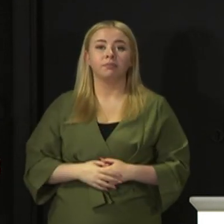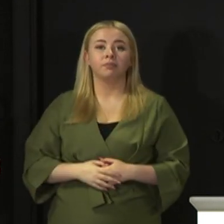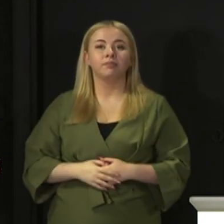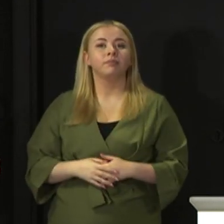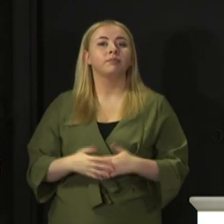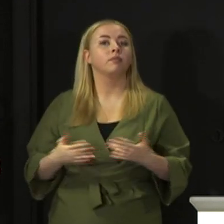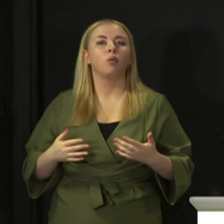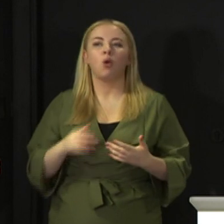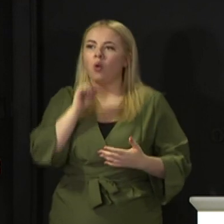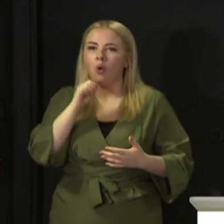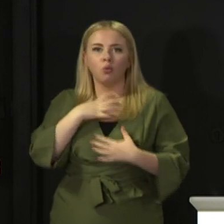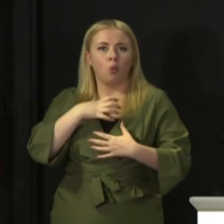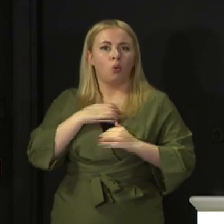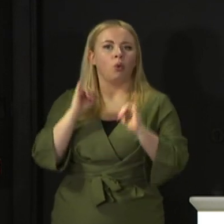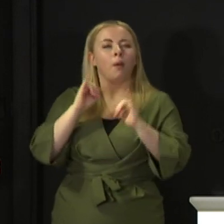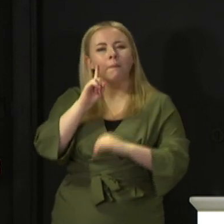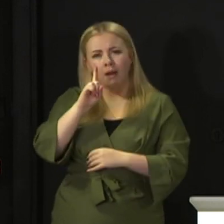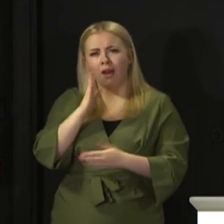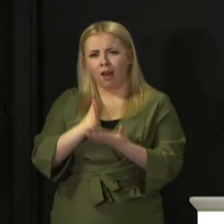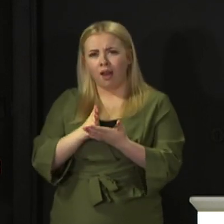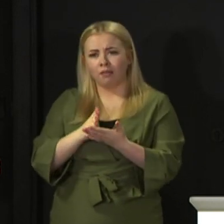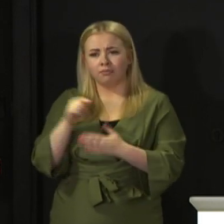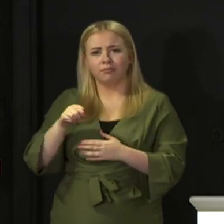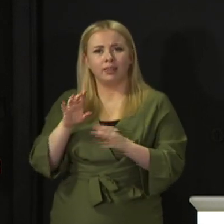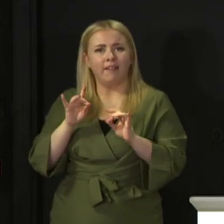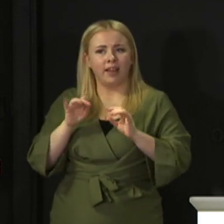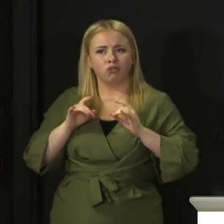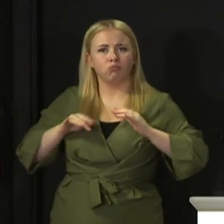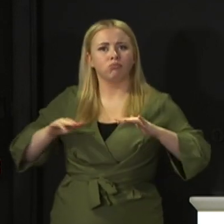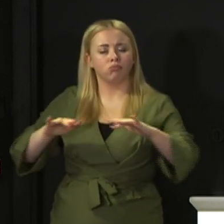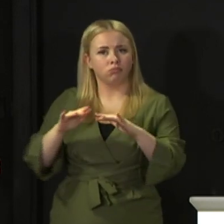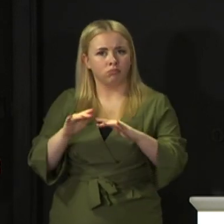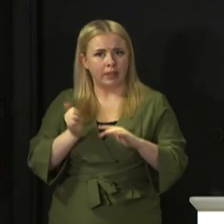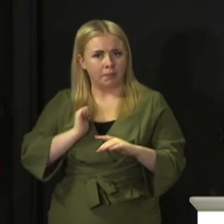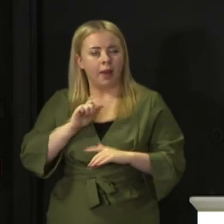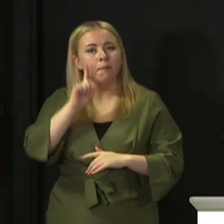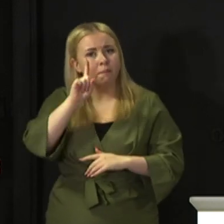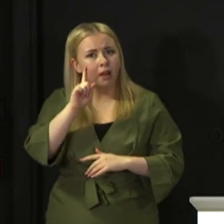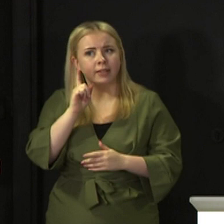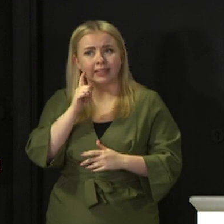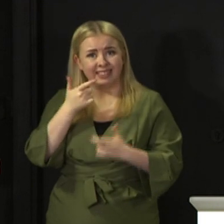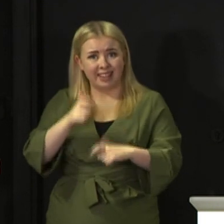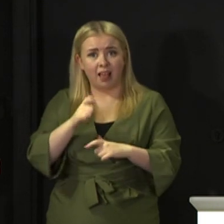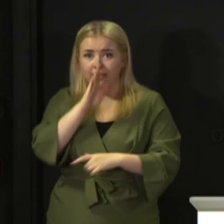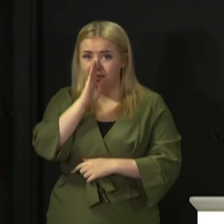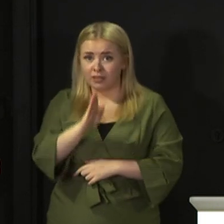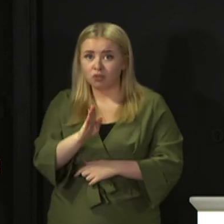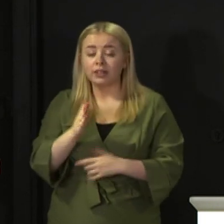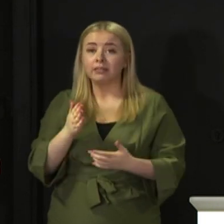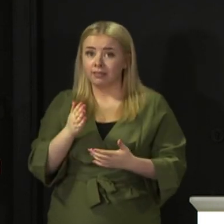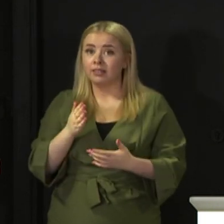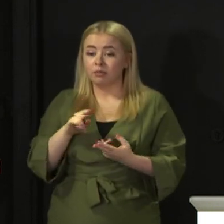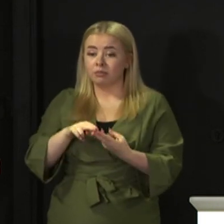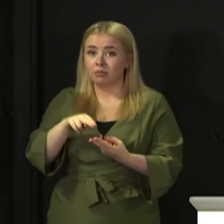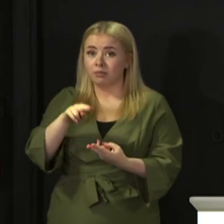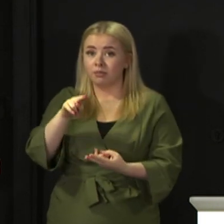surprising, this is after all an infectious virus. We must take this trend seriously and if we want